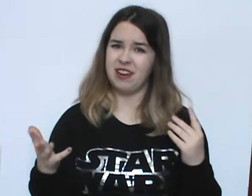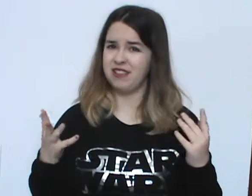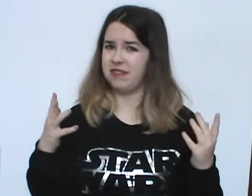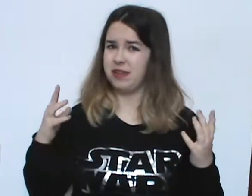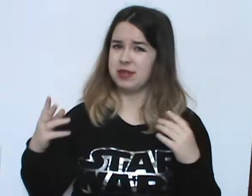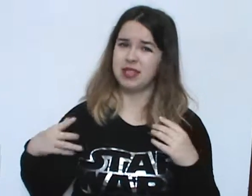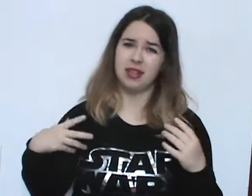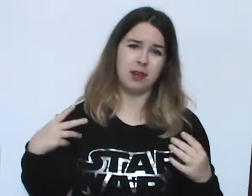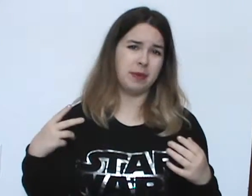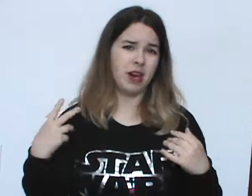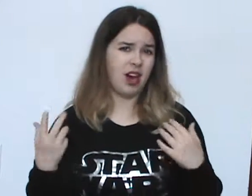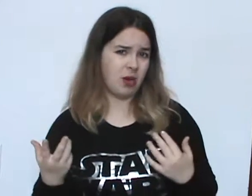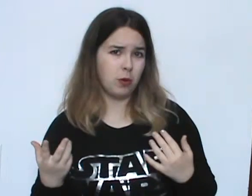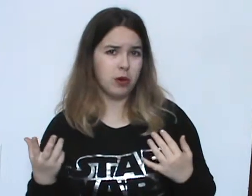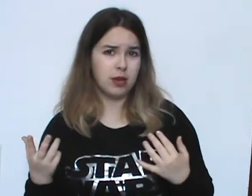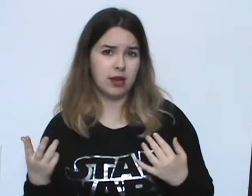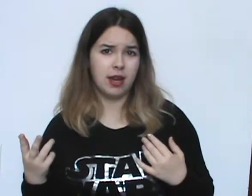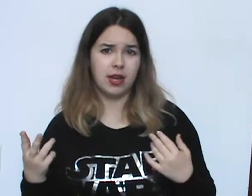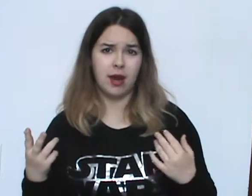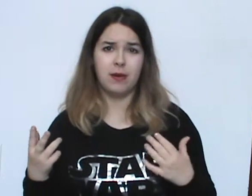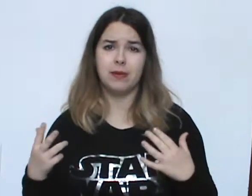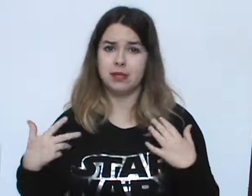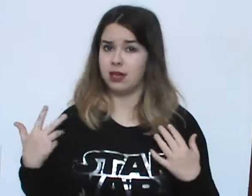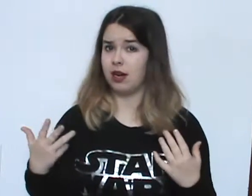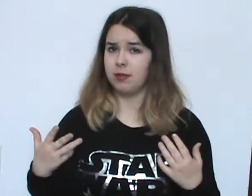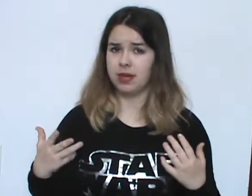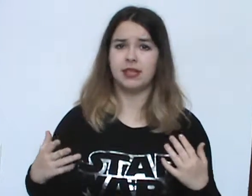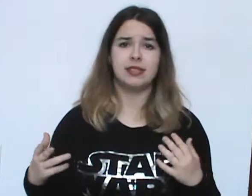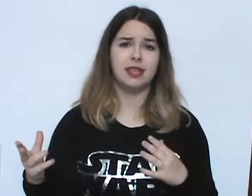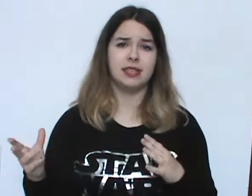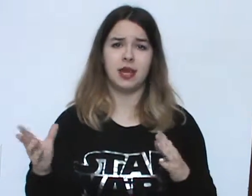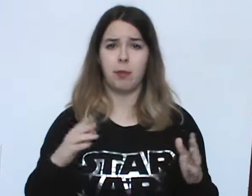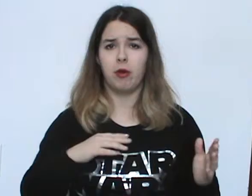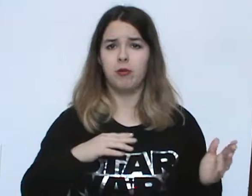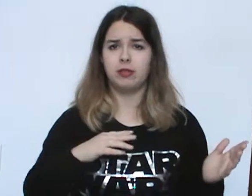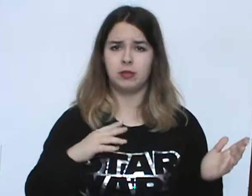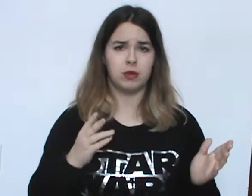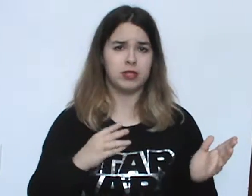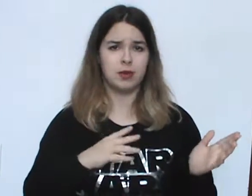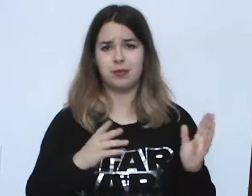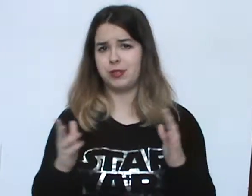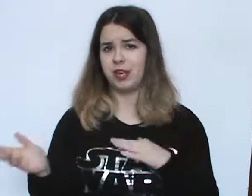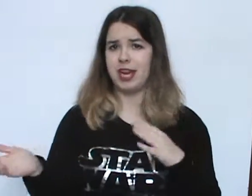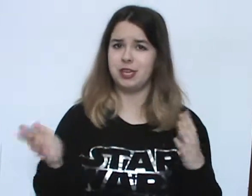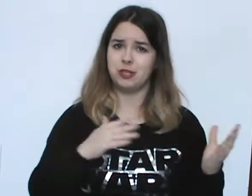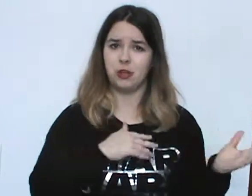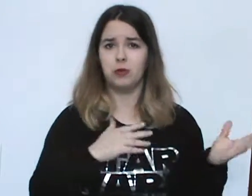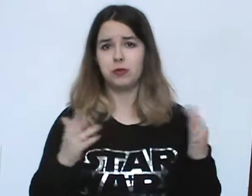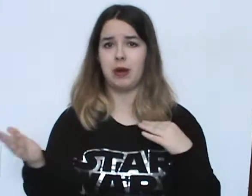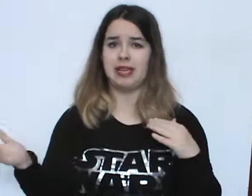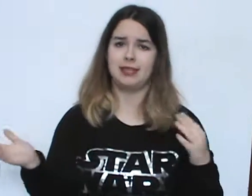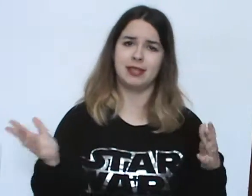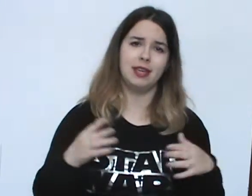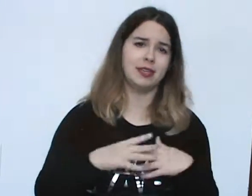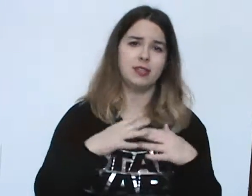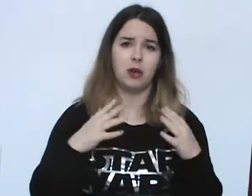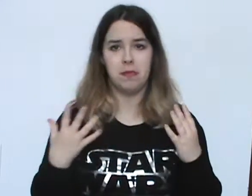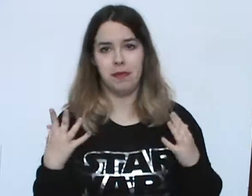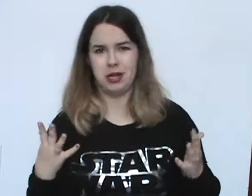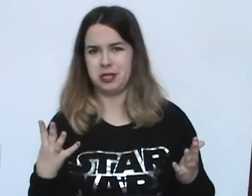feel it was a little bit awkward in how it was done because his like moods towards them changed so drastically so much